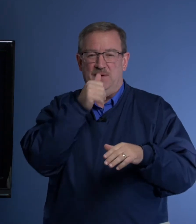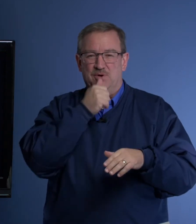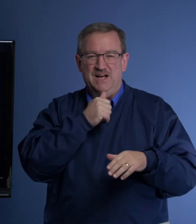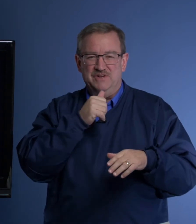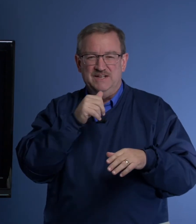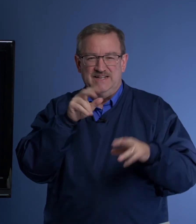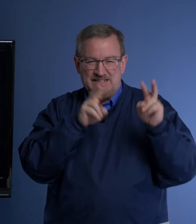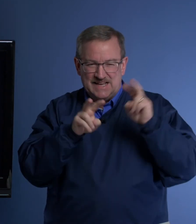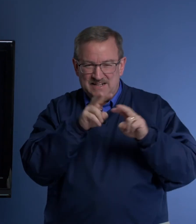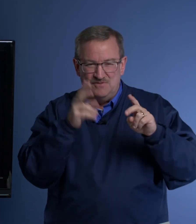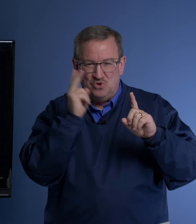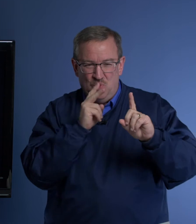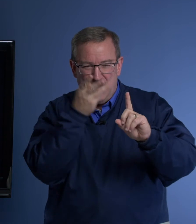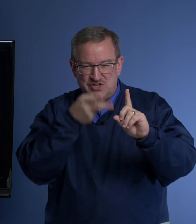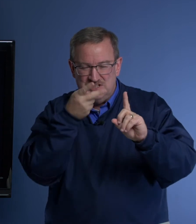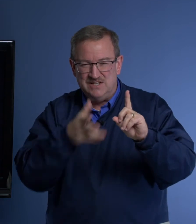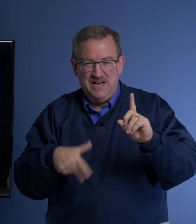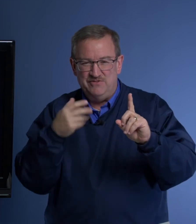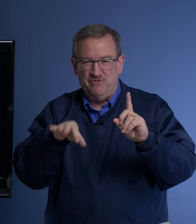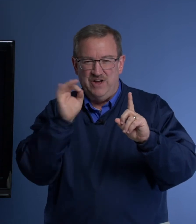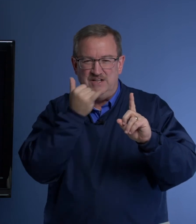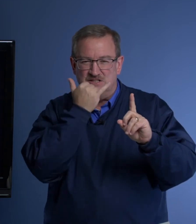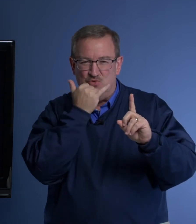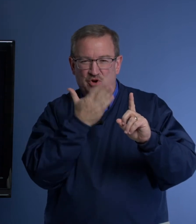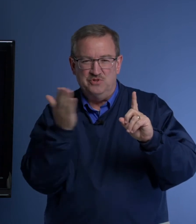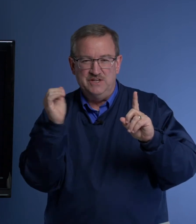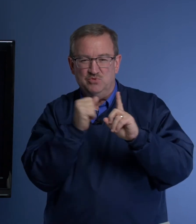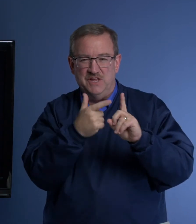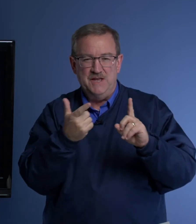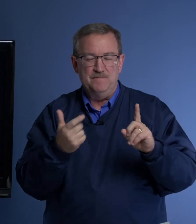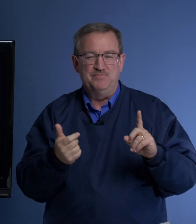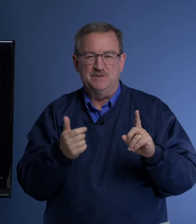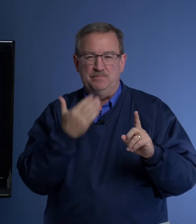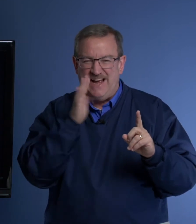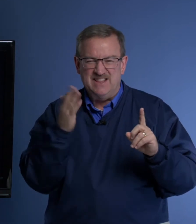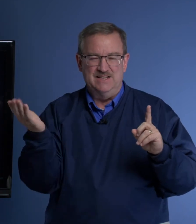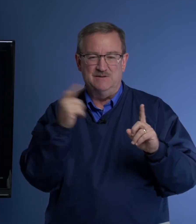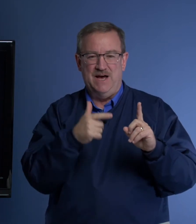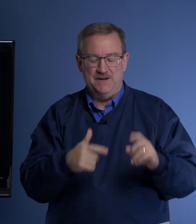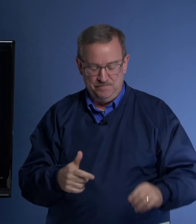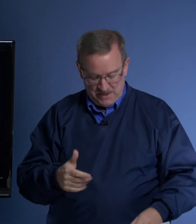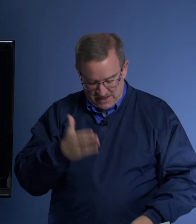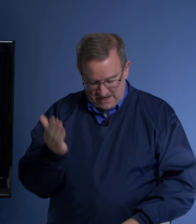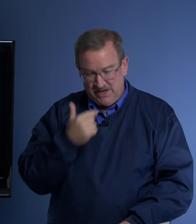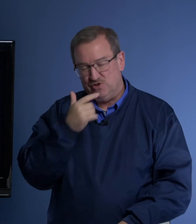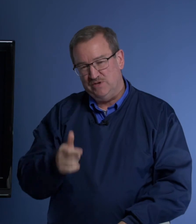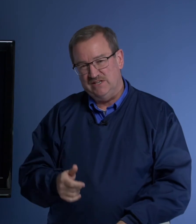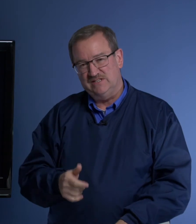a private detective to watch his life, to find some wrong things with him, some bad things about him. And here's what they said.